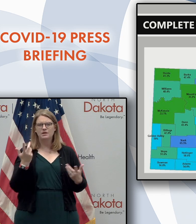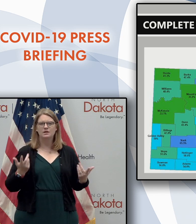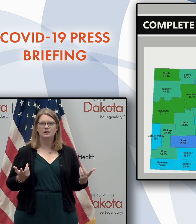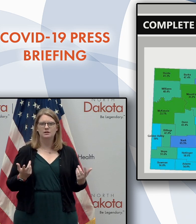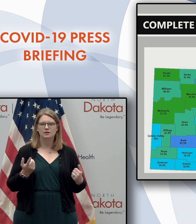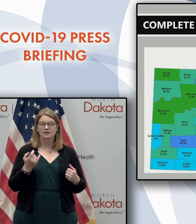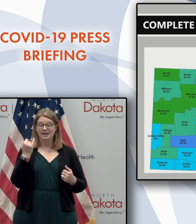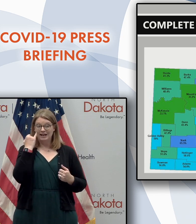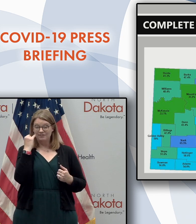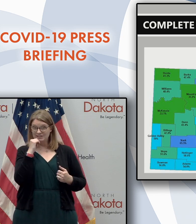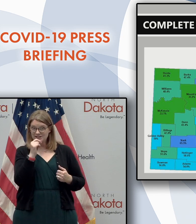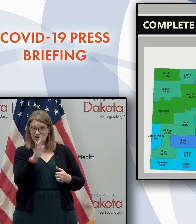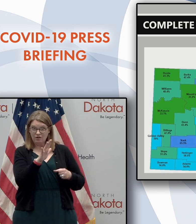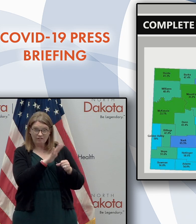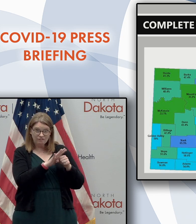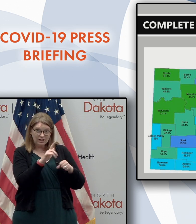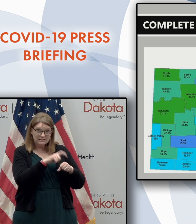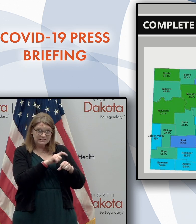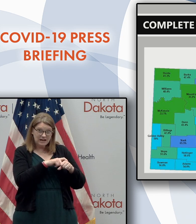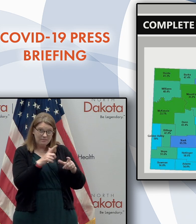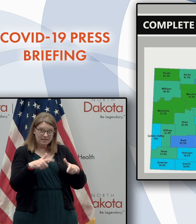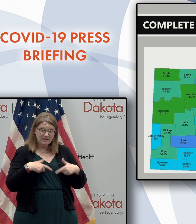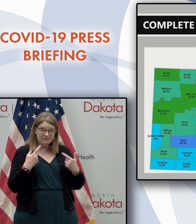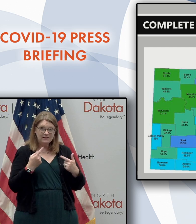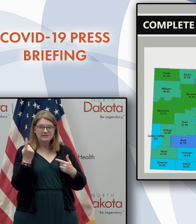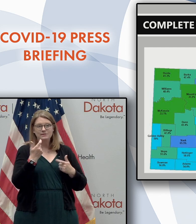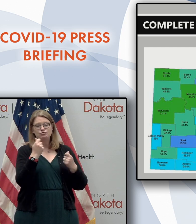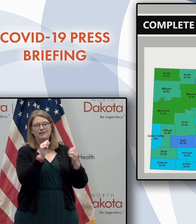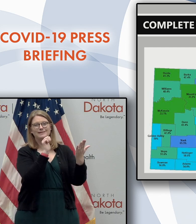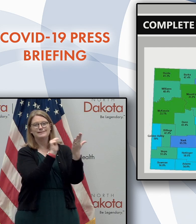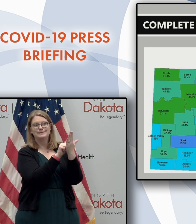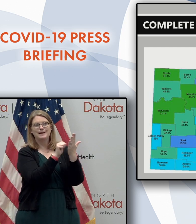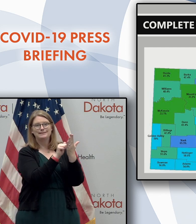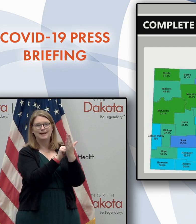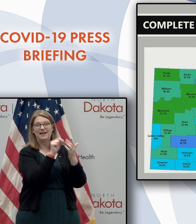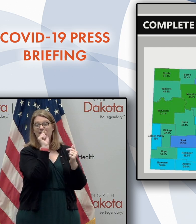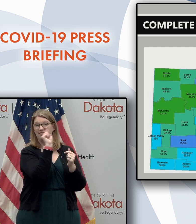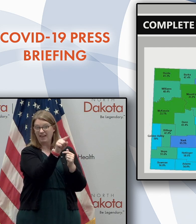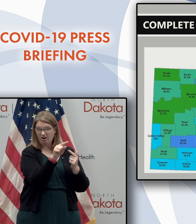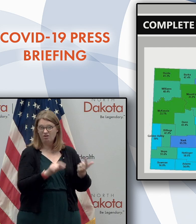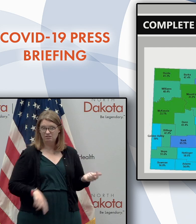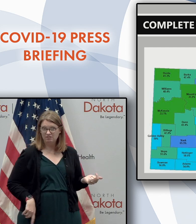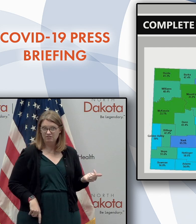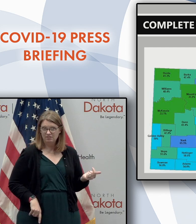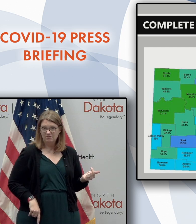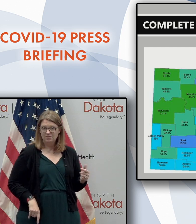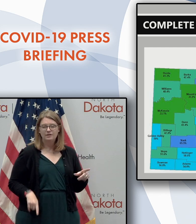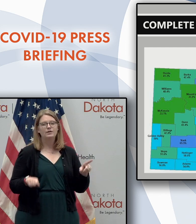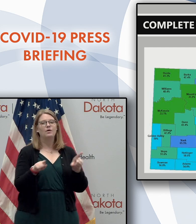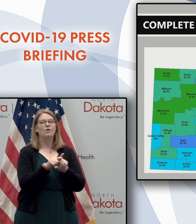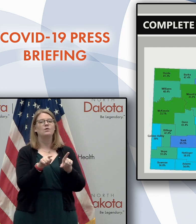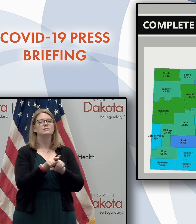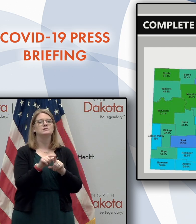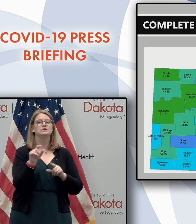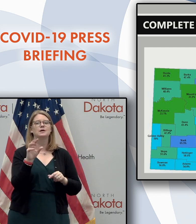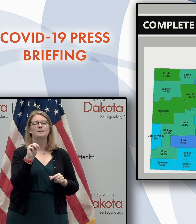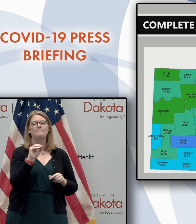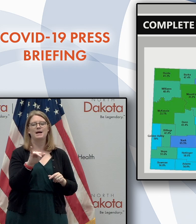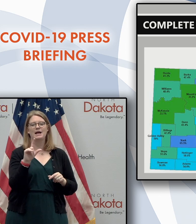that's not your full-time residence, someone may be coming and try to knock there on the door, on the door as well. And you can also go on the